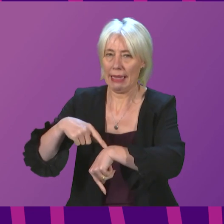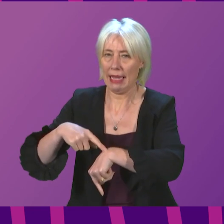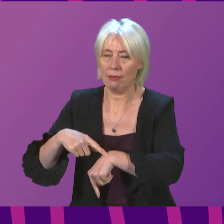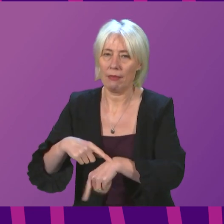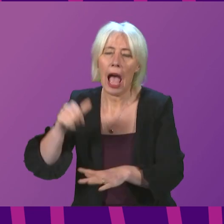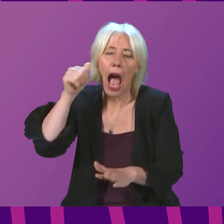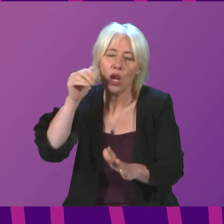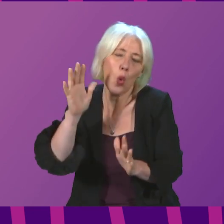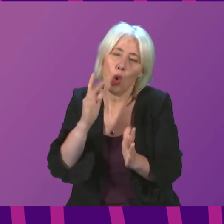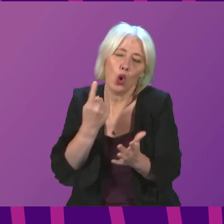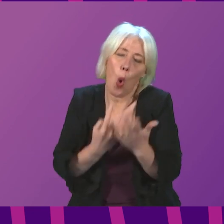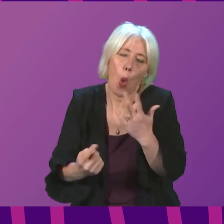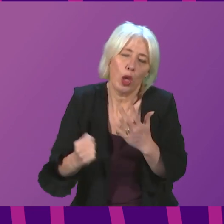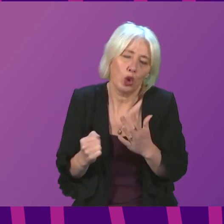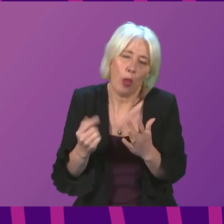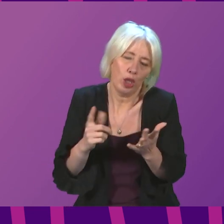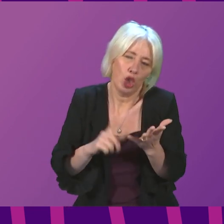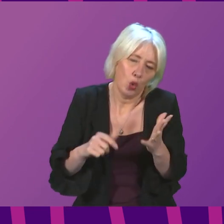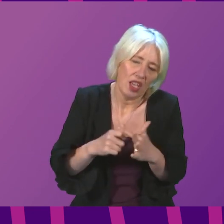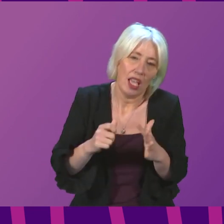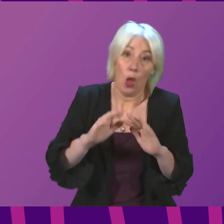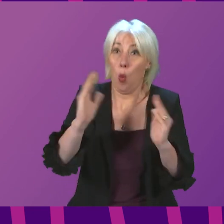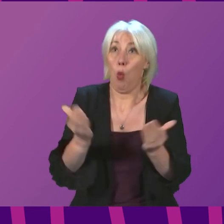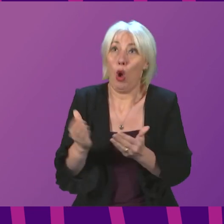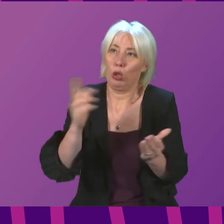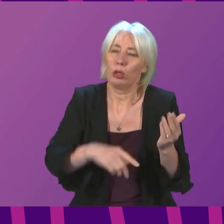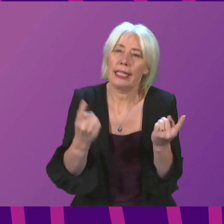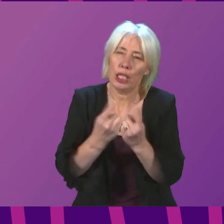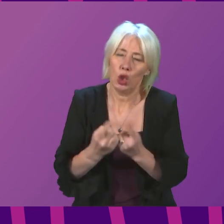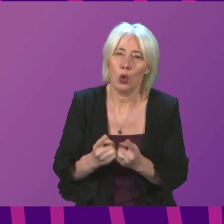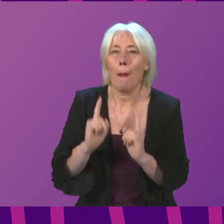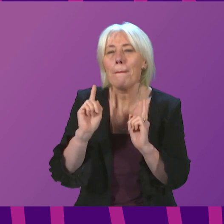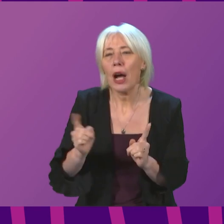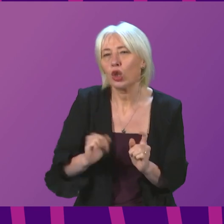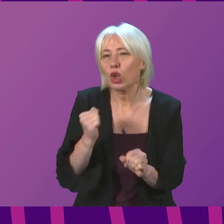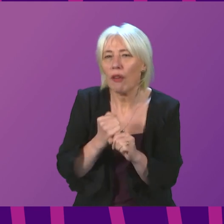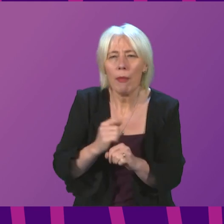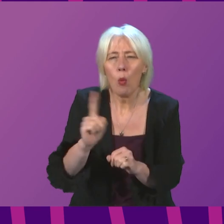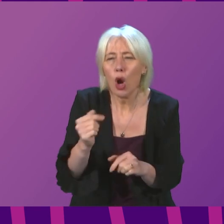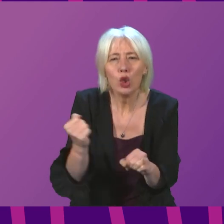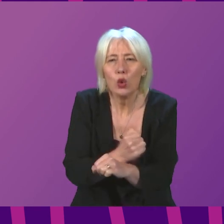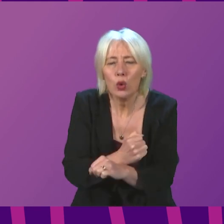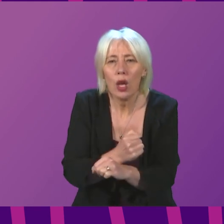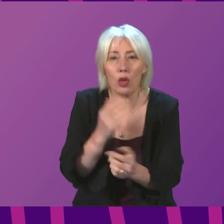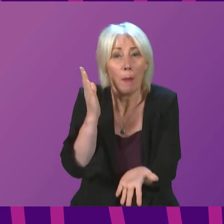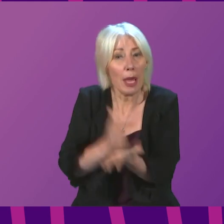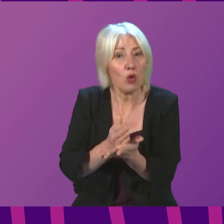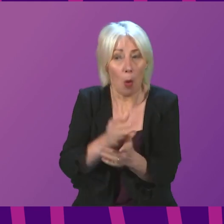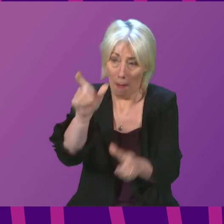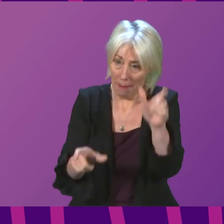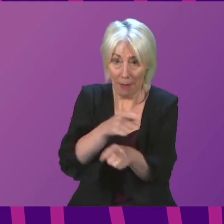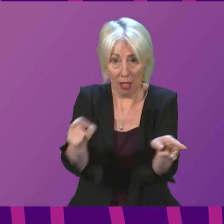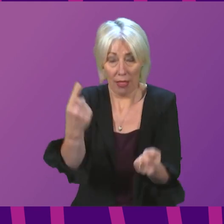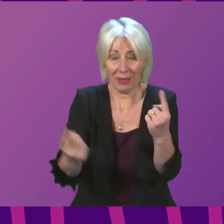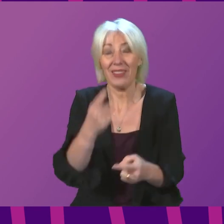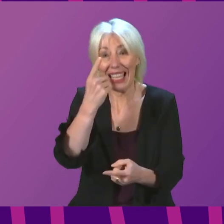is a UK-wide and, a global issue, but can I ask what the Scottish Government are doing to ensure that people can get tested and